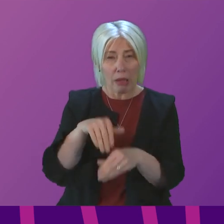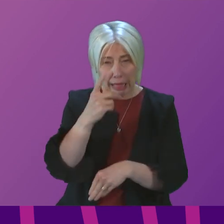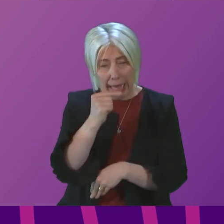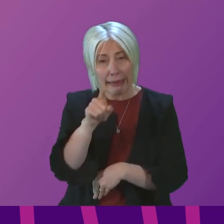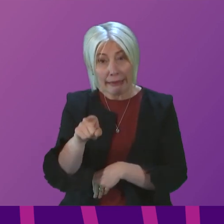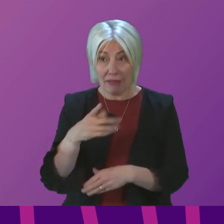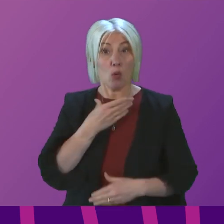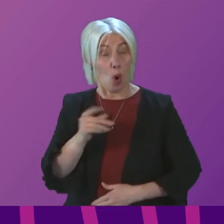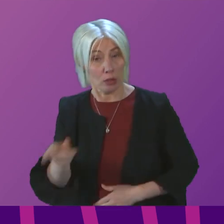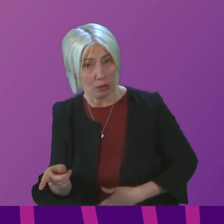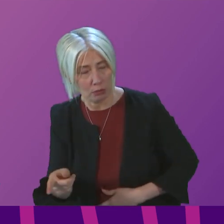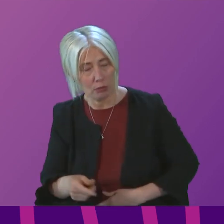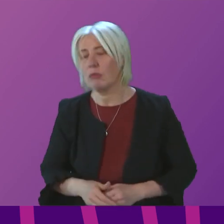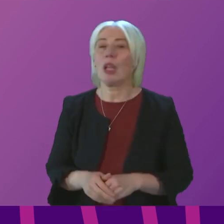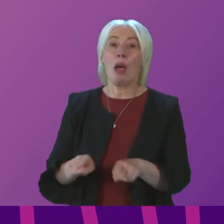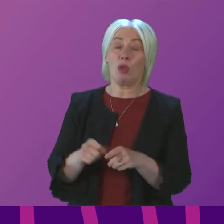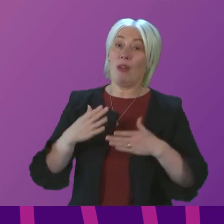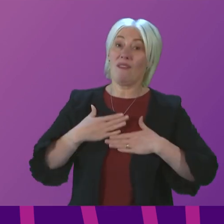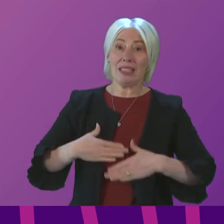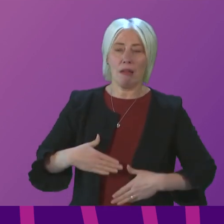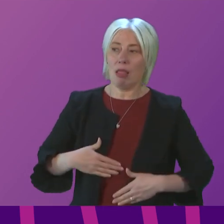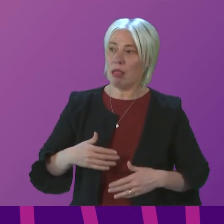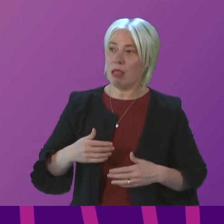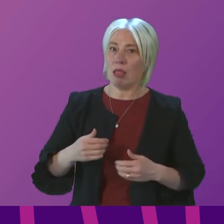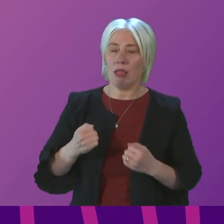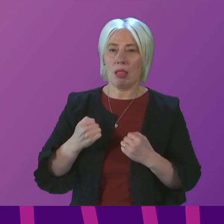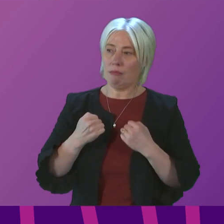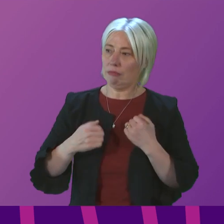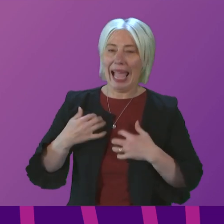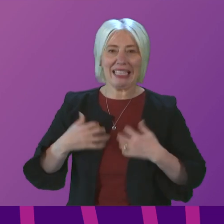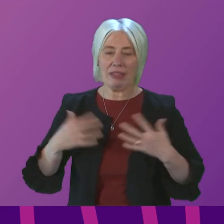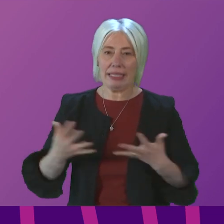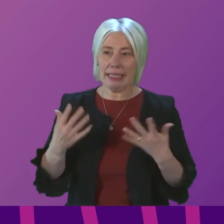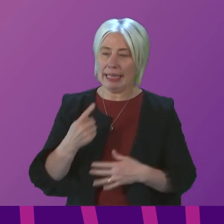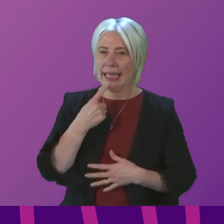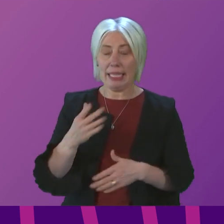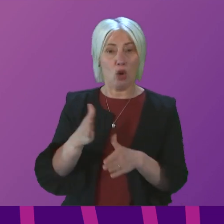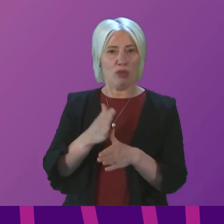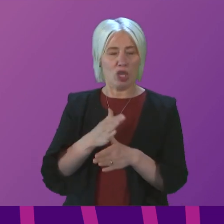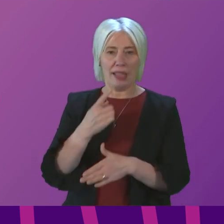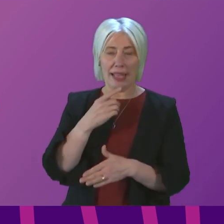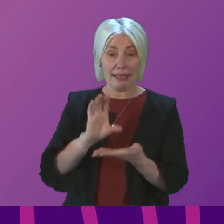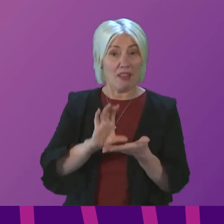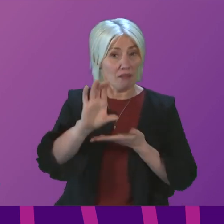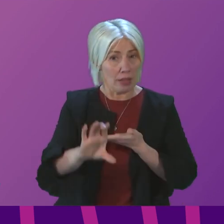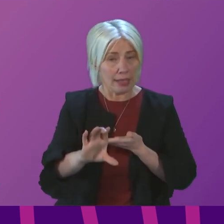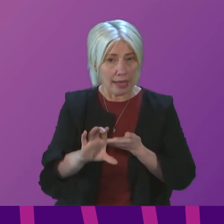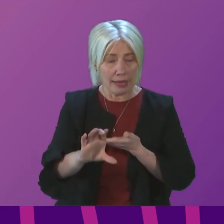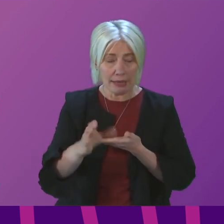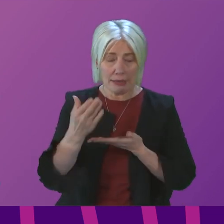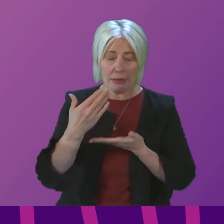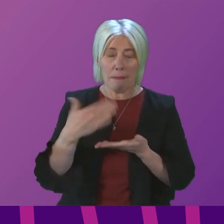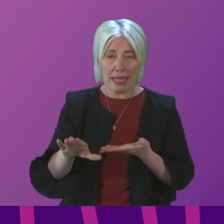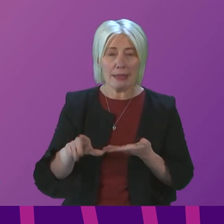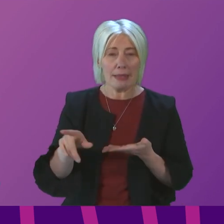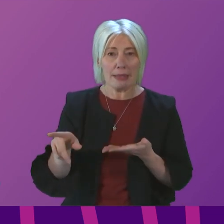if that is their wish, but also physical activity. I already spoke in my original answer about the funding that we have made available,